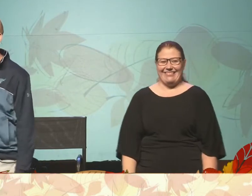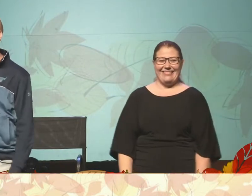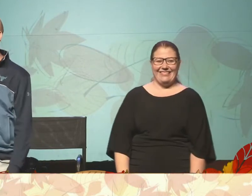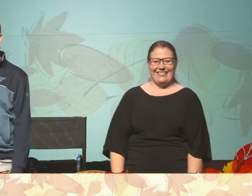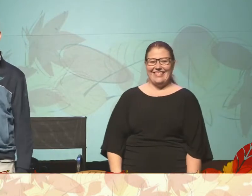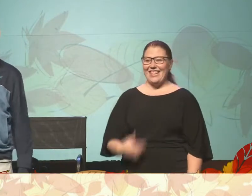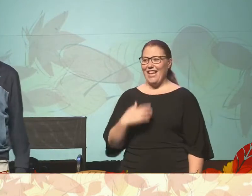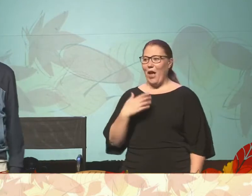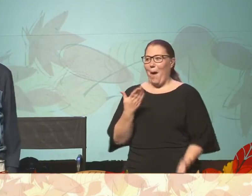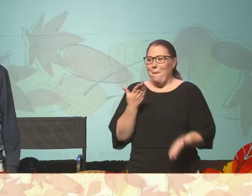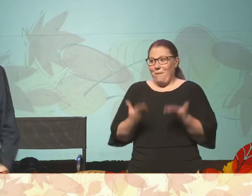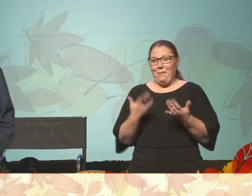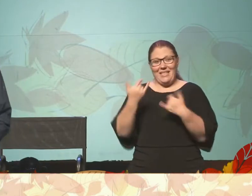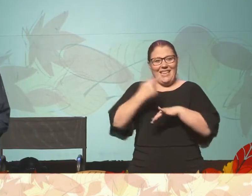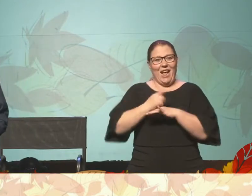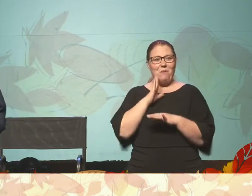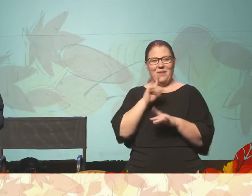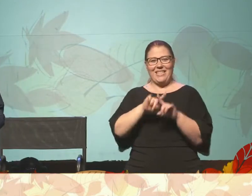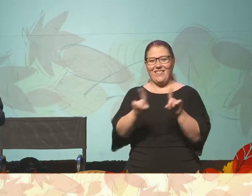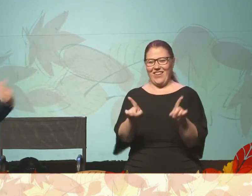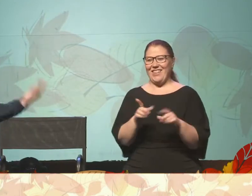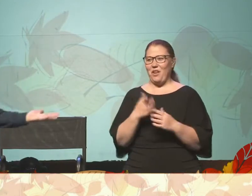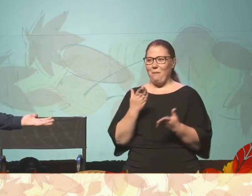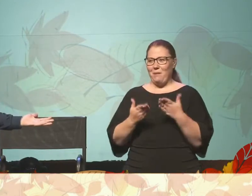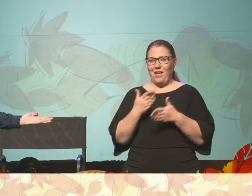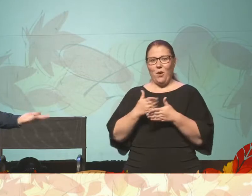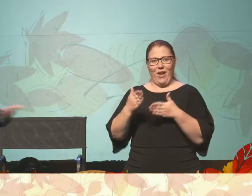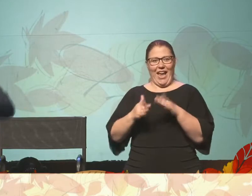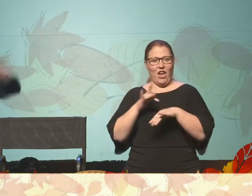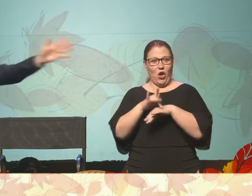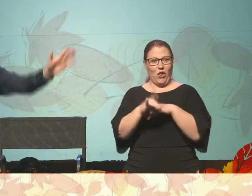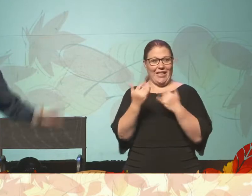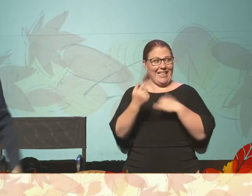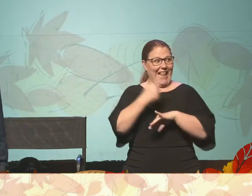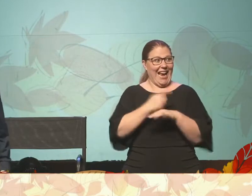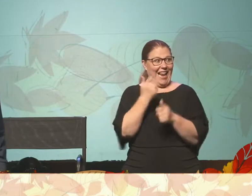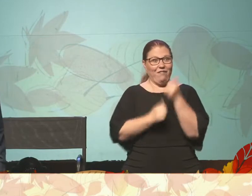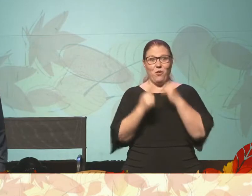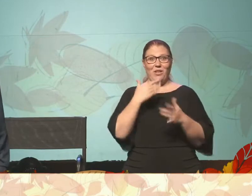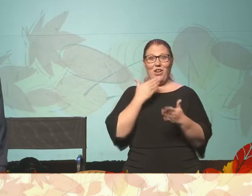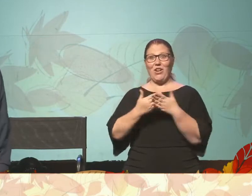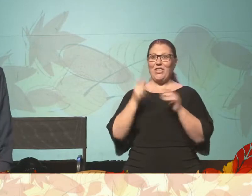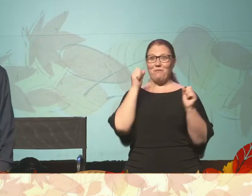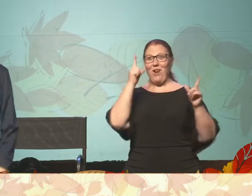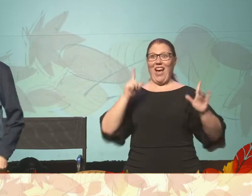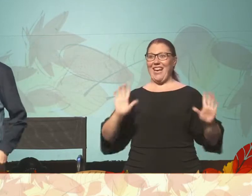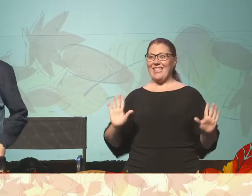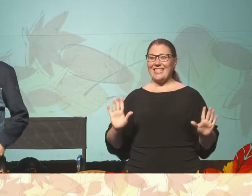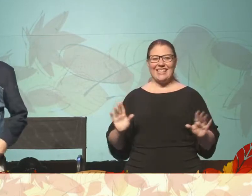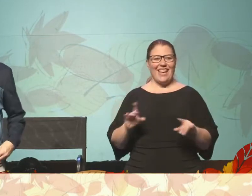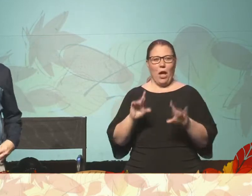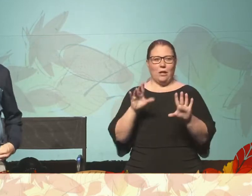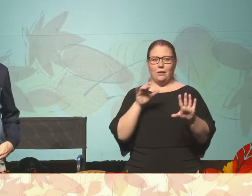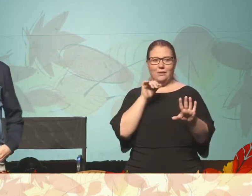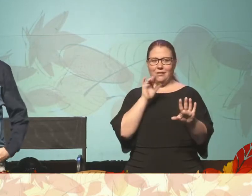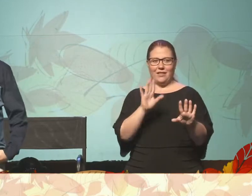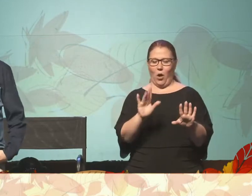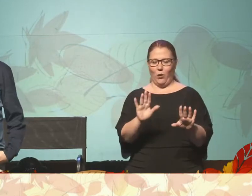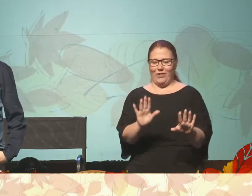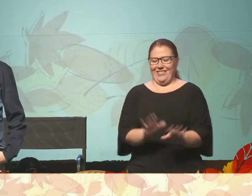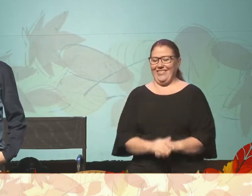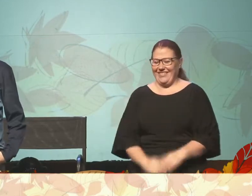I wish maybe today will be different. Maybe we'll end early today, and then everybody will get a good surprise. But don't hold your breath.